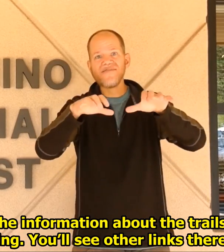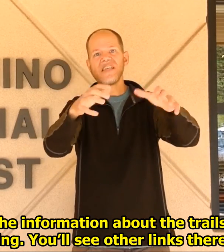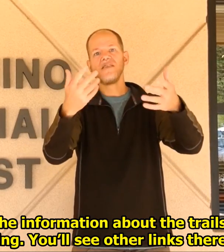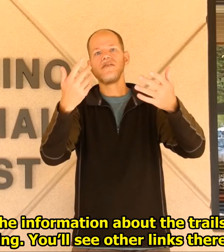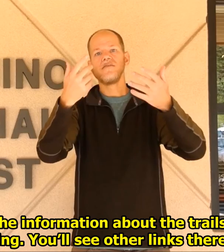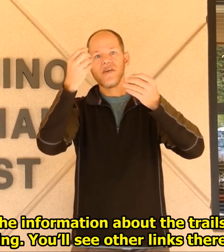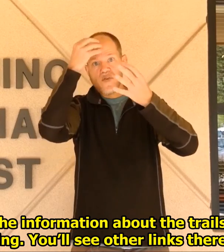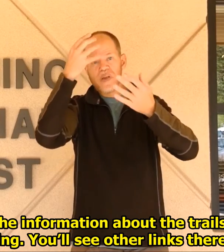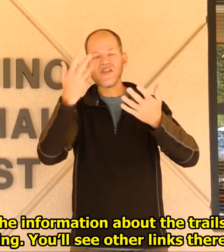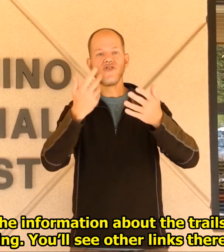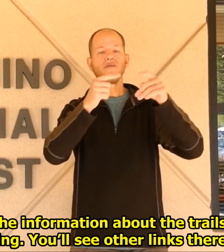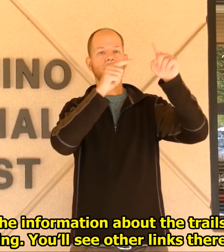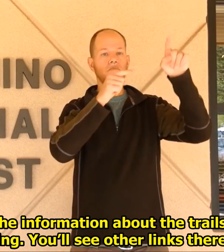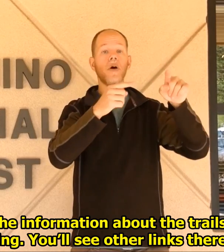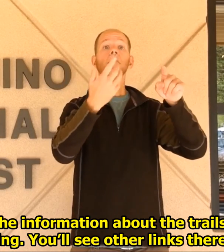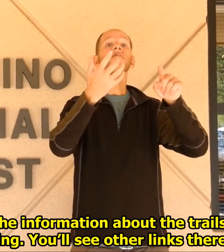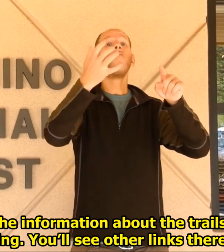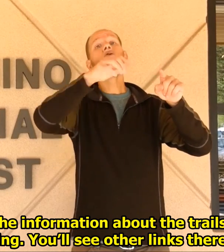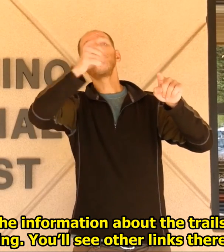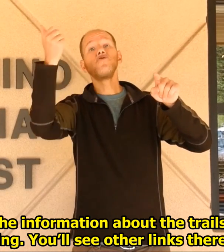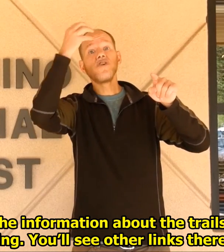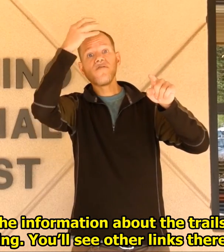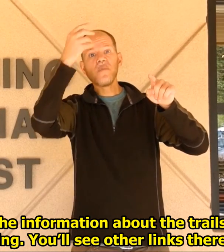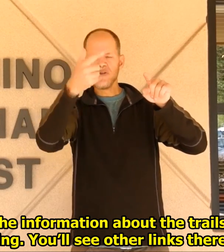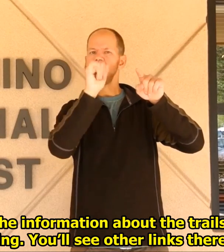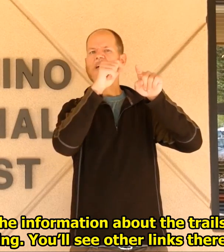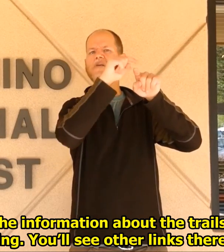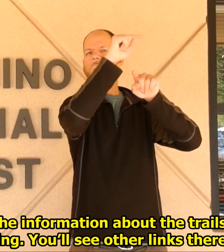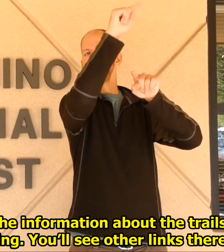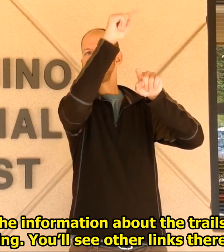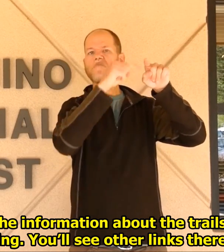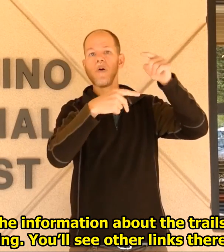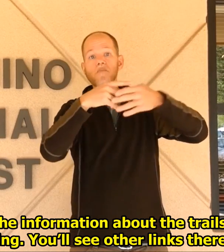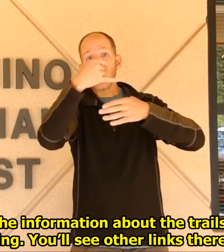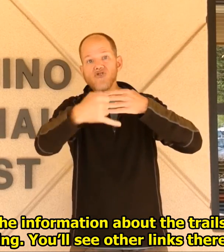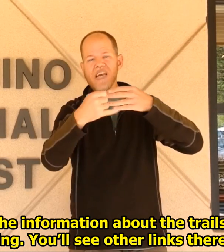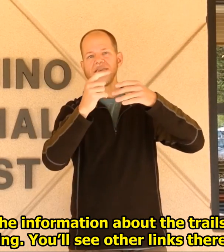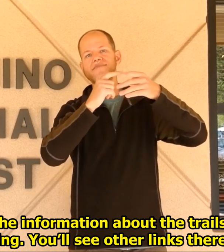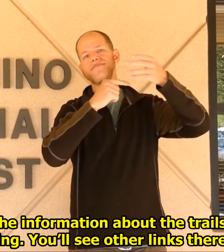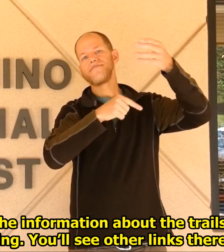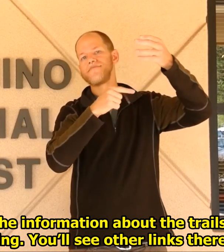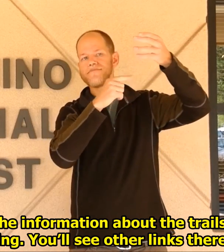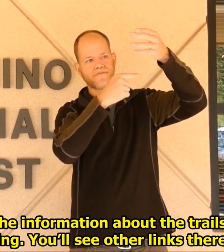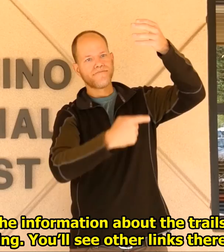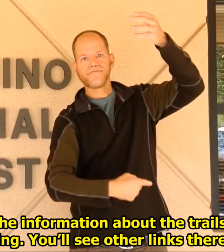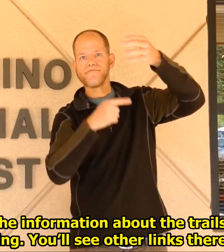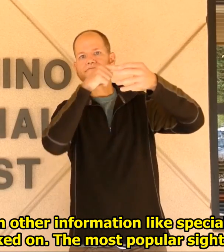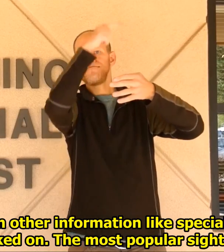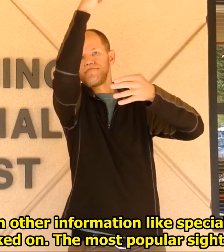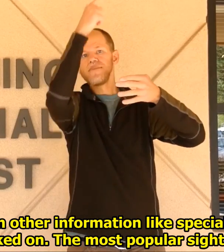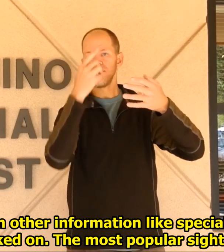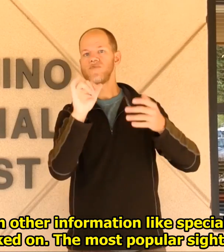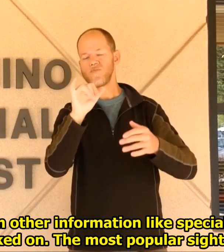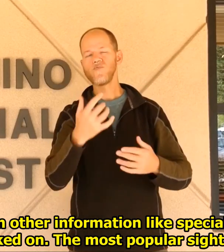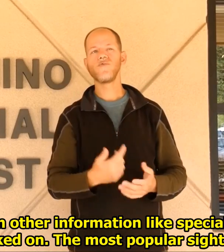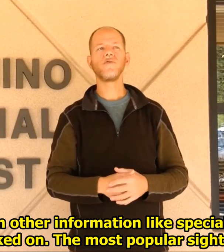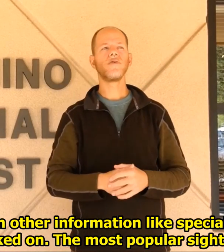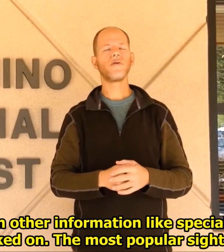about the trails, boating, activities, and camping. You'll see other links there as well if you're interested in other